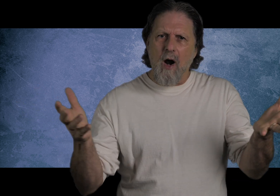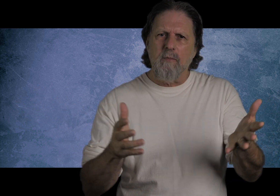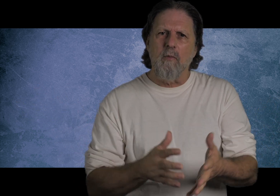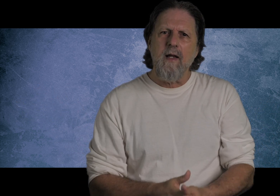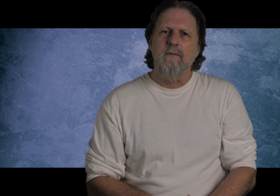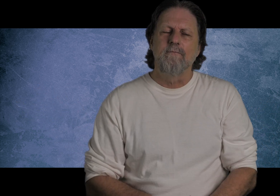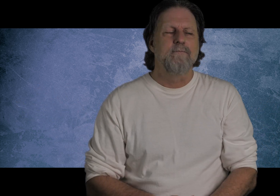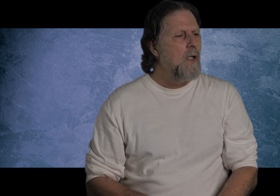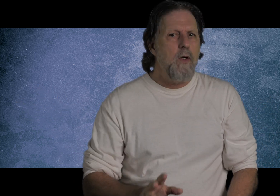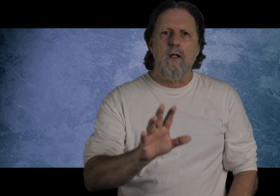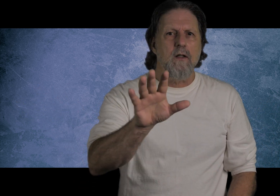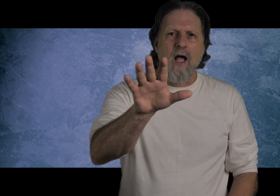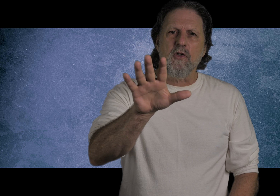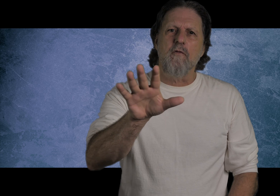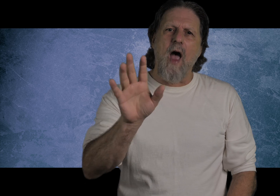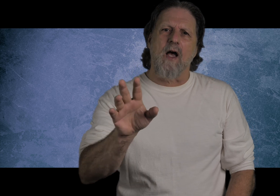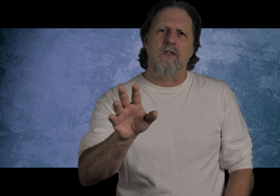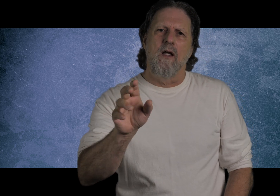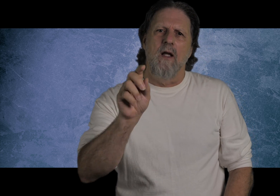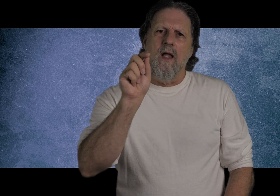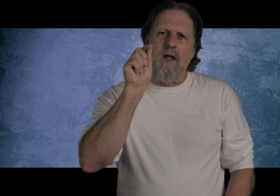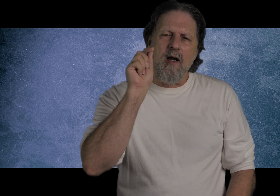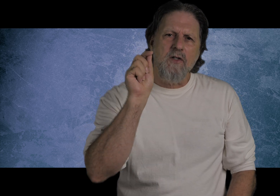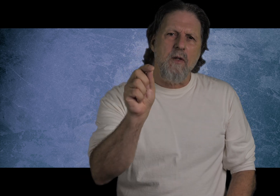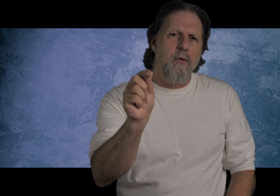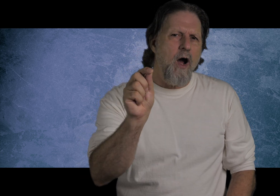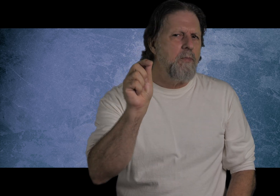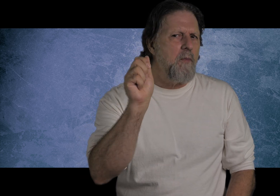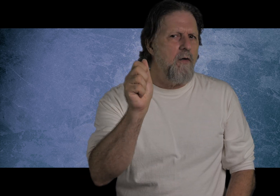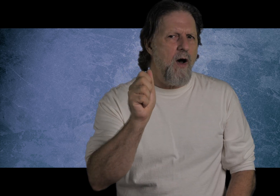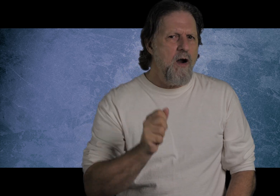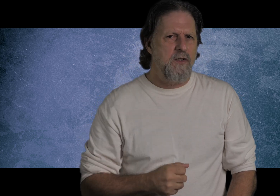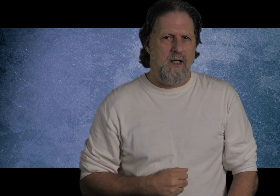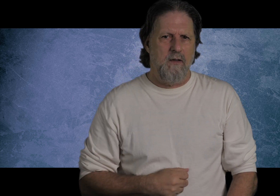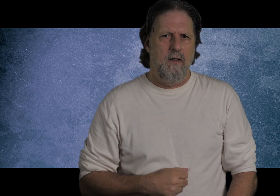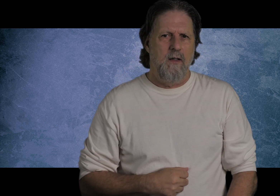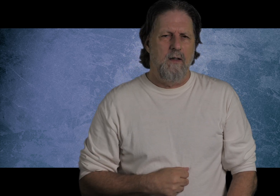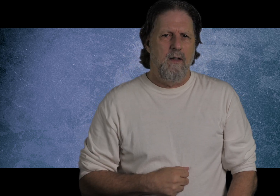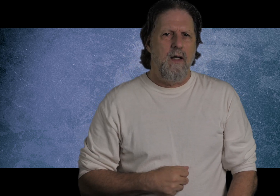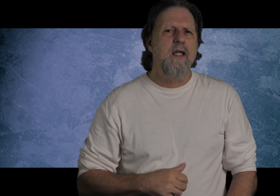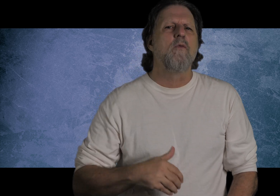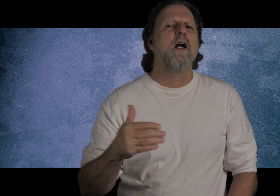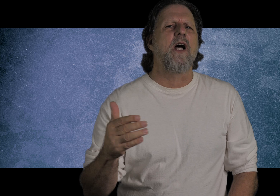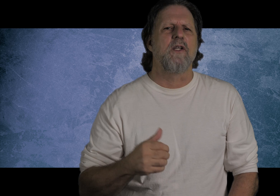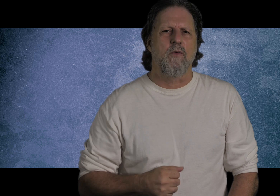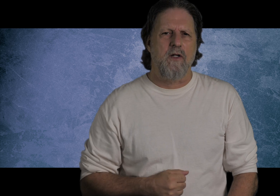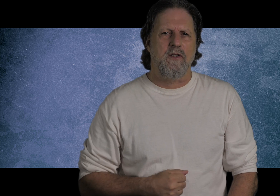problem, right? Well, not so fast. There is the problem of our sin. Again, watch how this works.